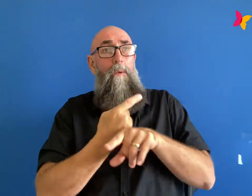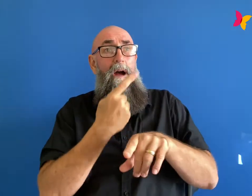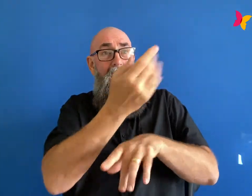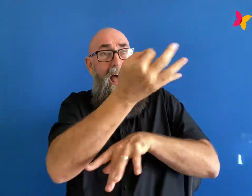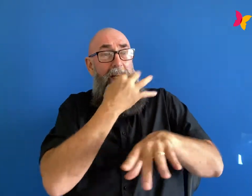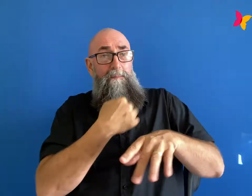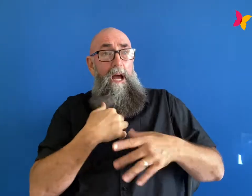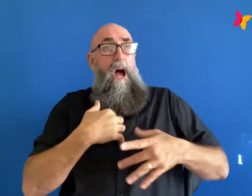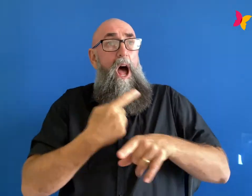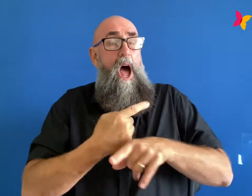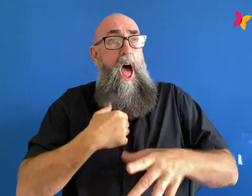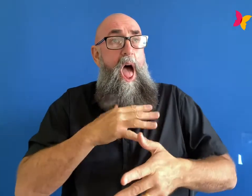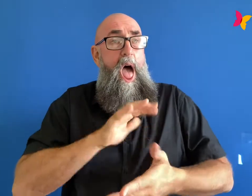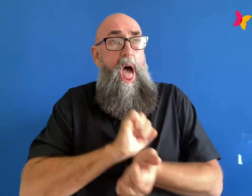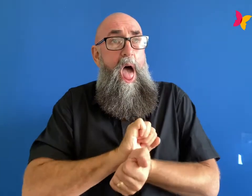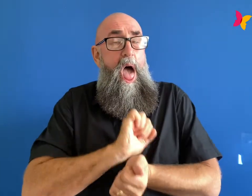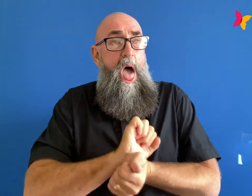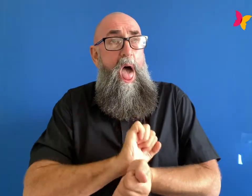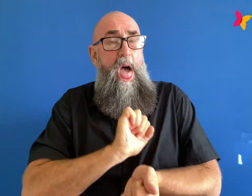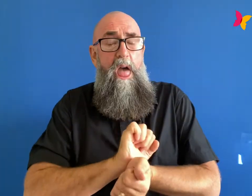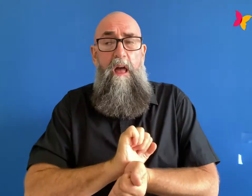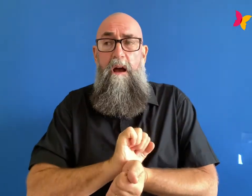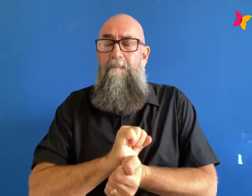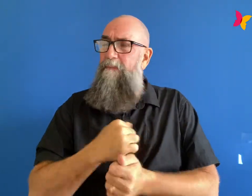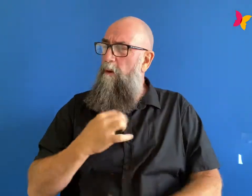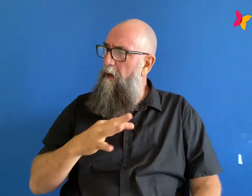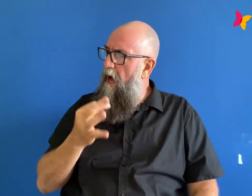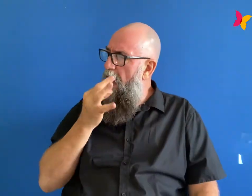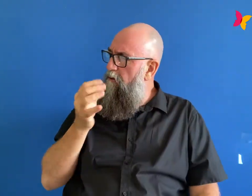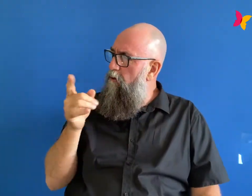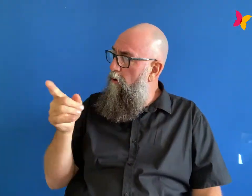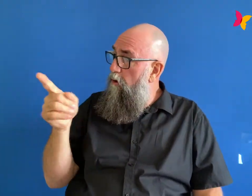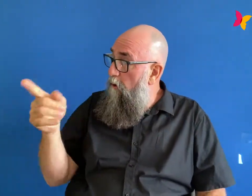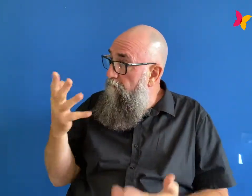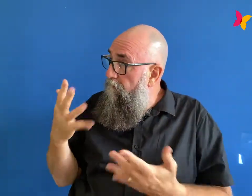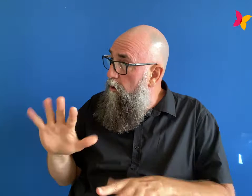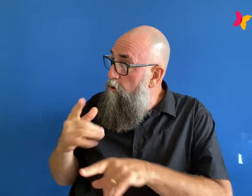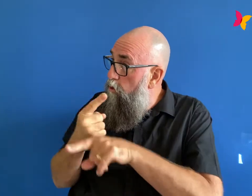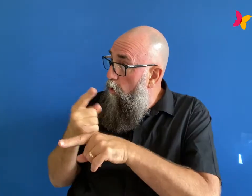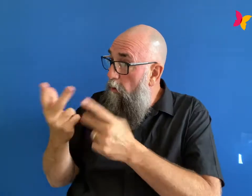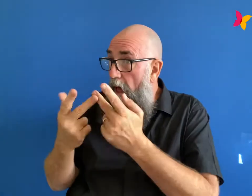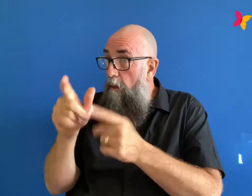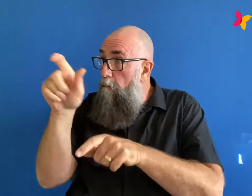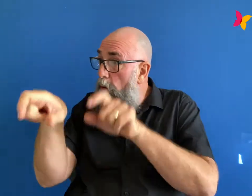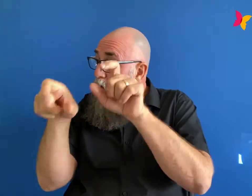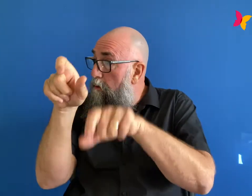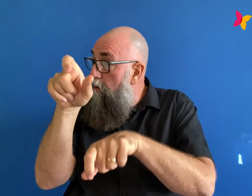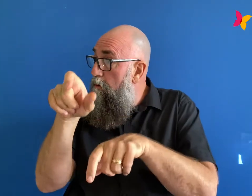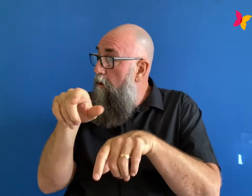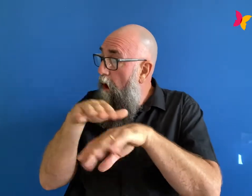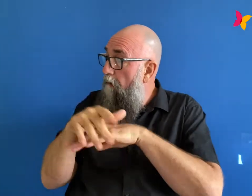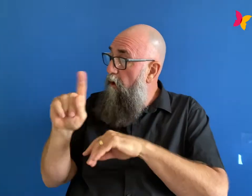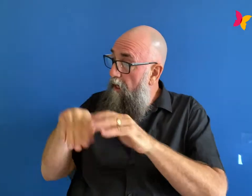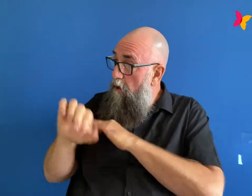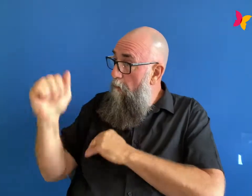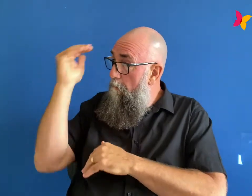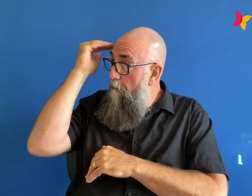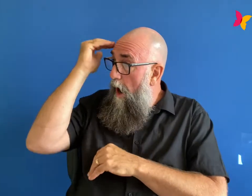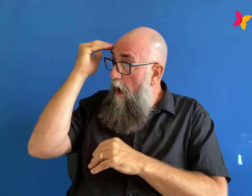had you spoken to anybody about what was going on in your head how you were feeling about all of this stuff that was swirling around you i'd talked